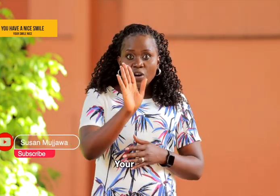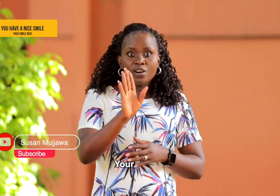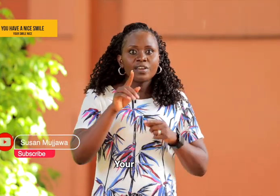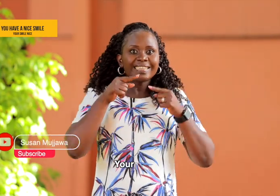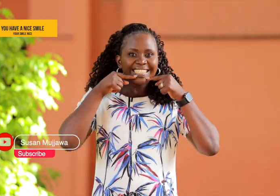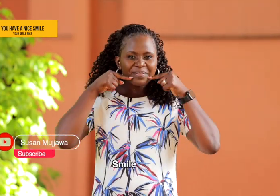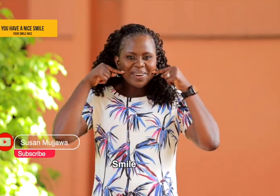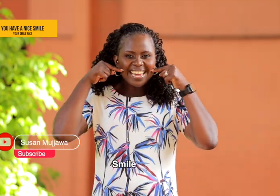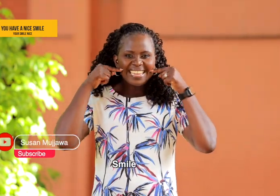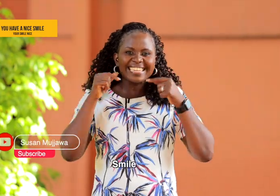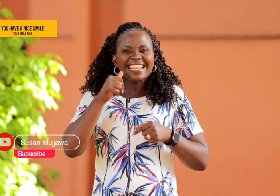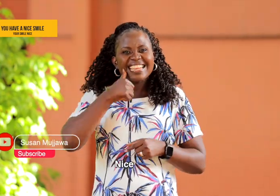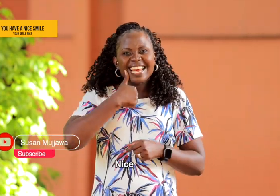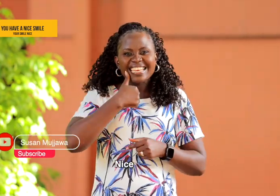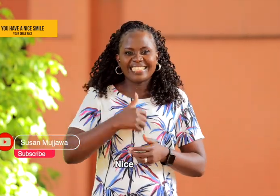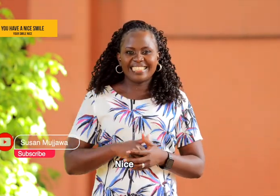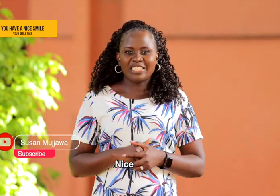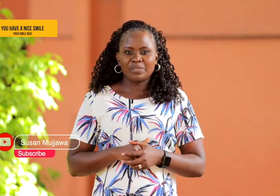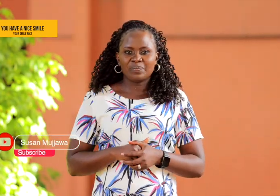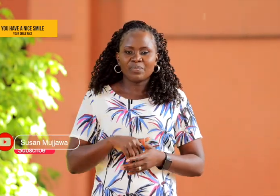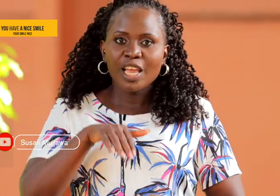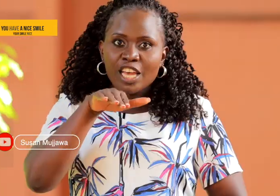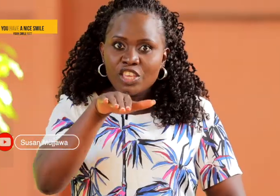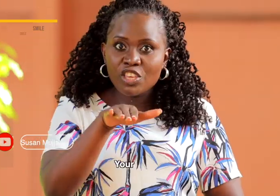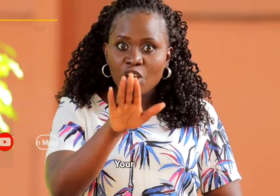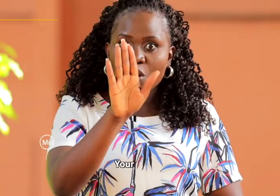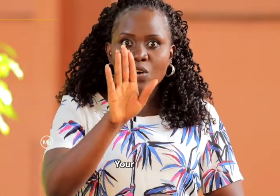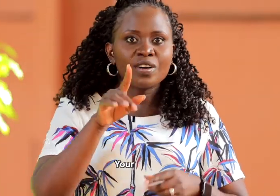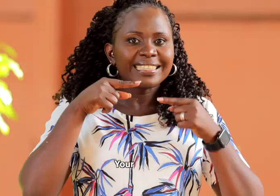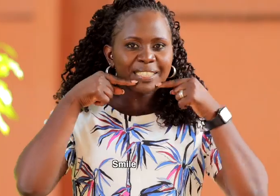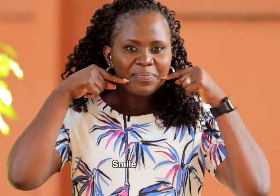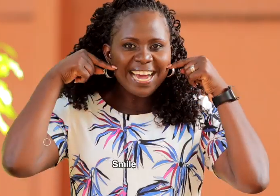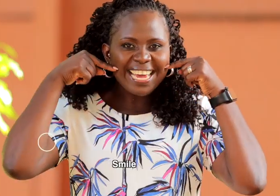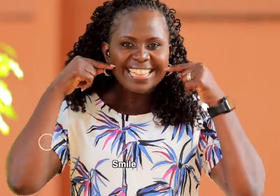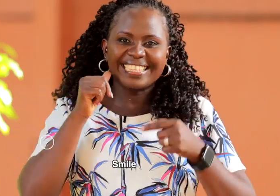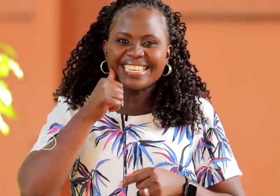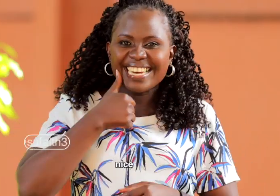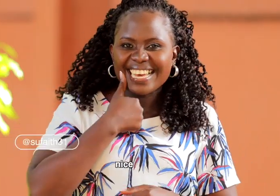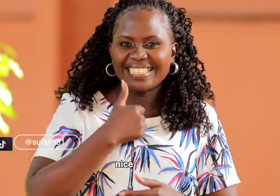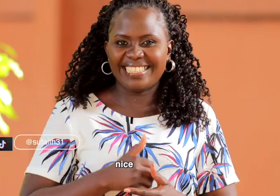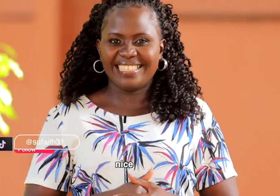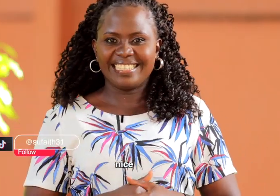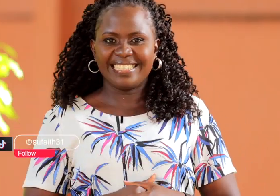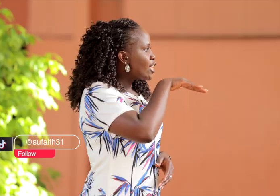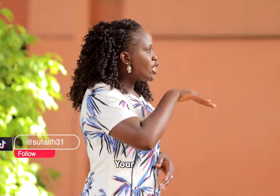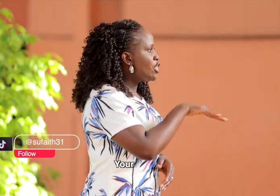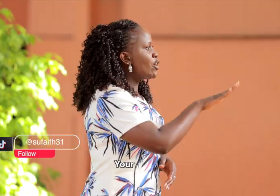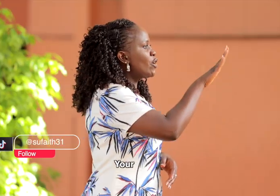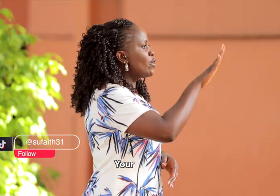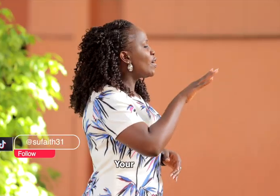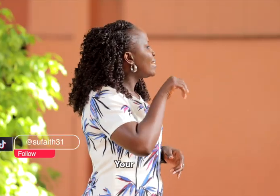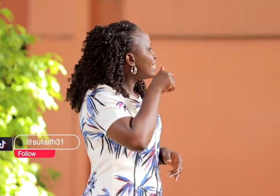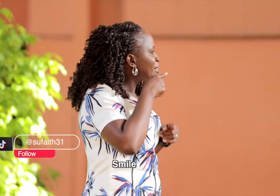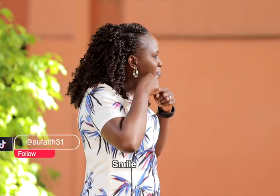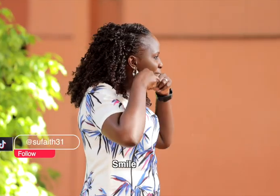smile nice You smile nice You smile